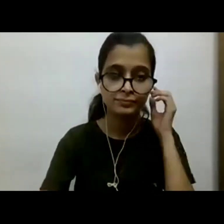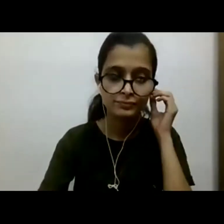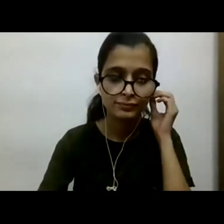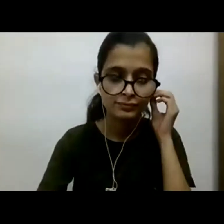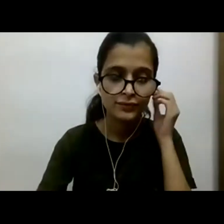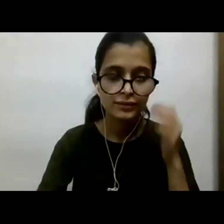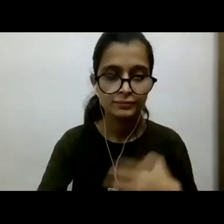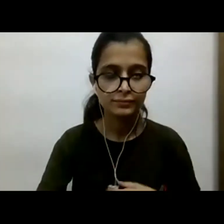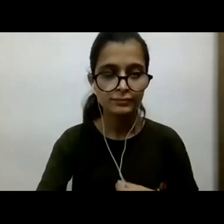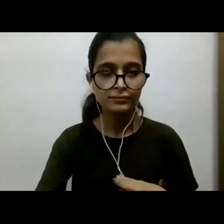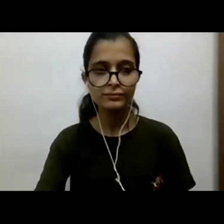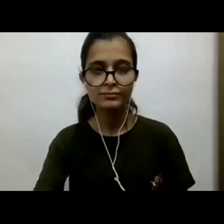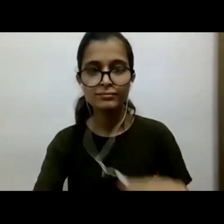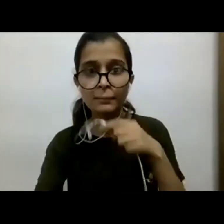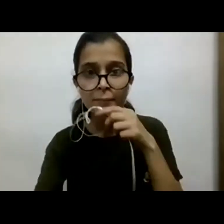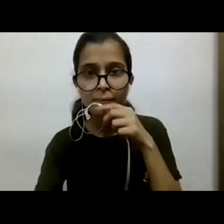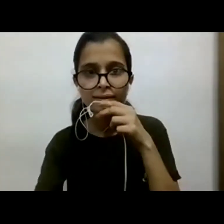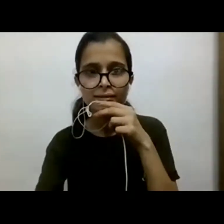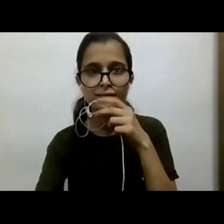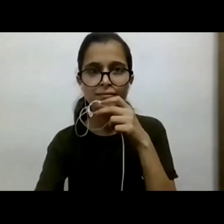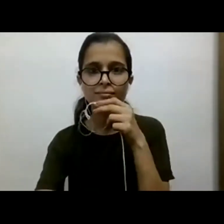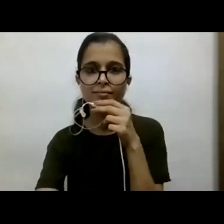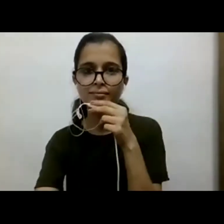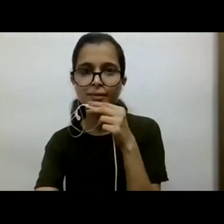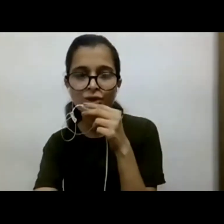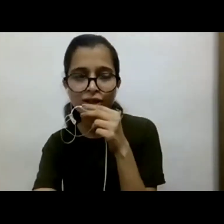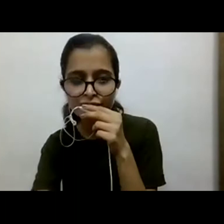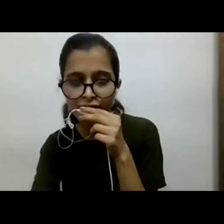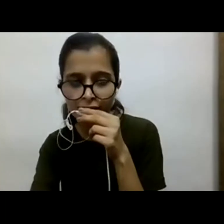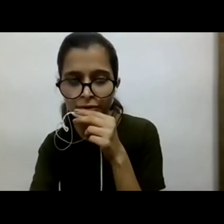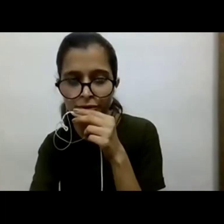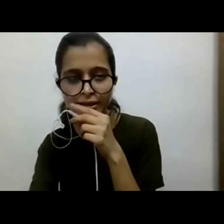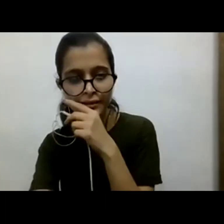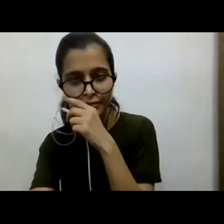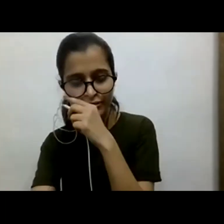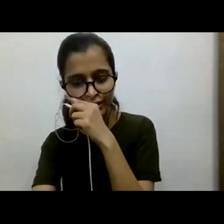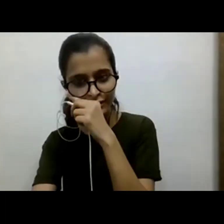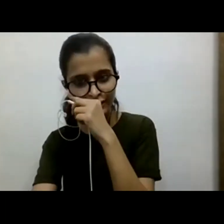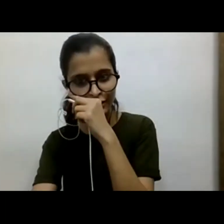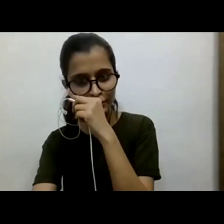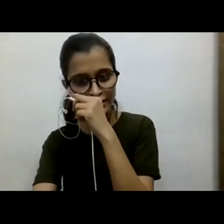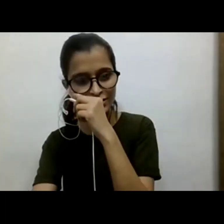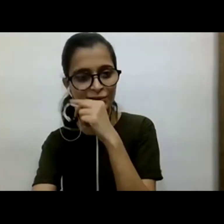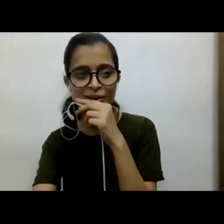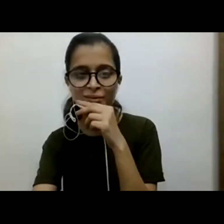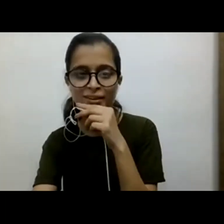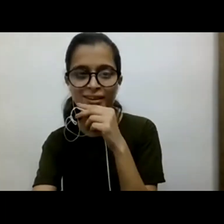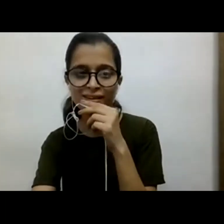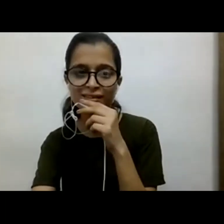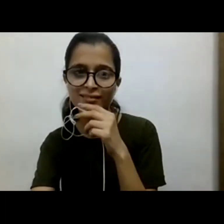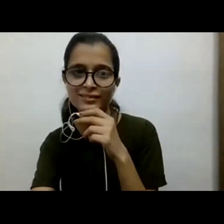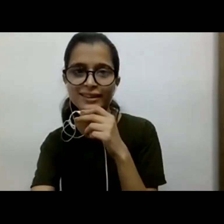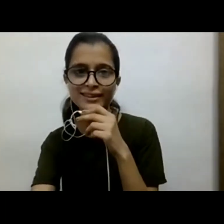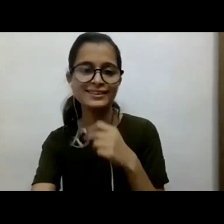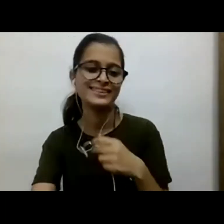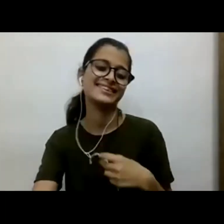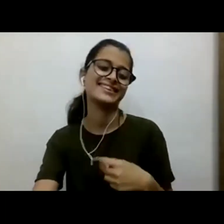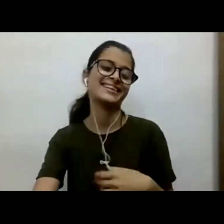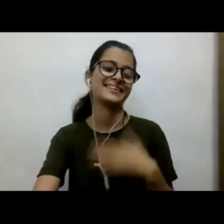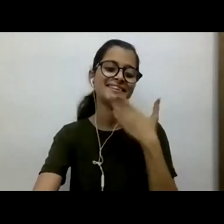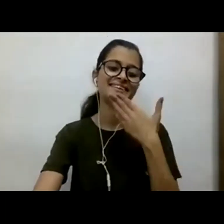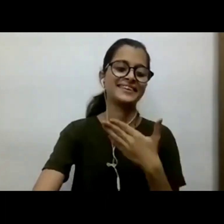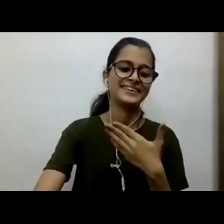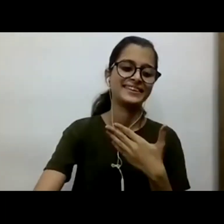guys? We have read this. Many of us might have read this. I'm sorry to interrupt you in between. Can you please slow down? I knew